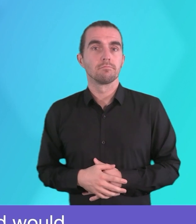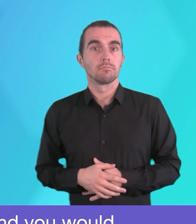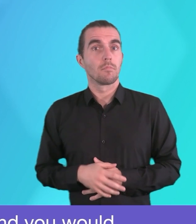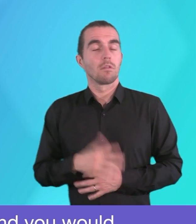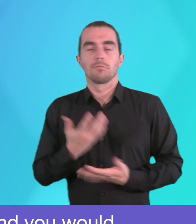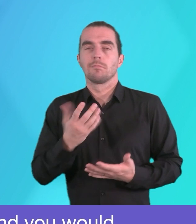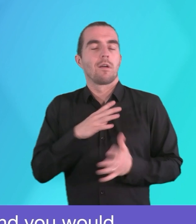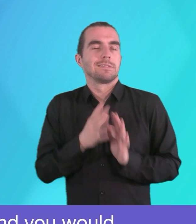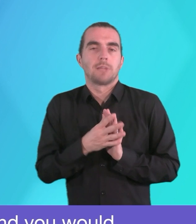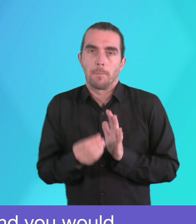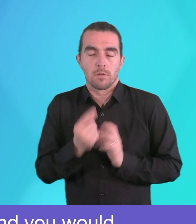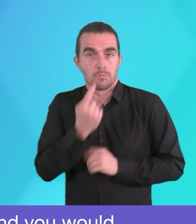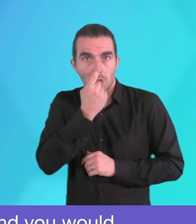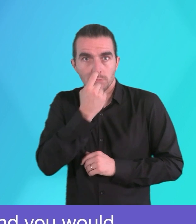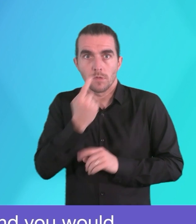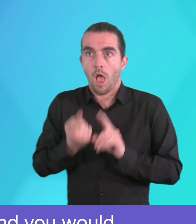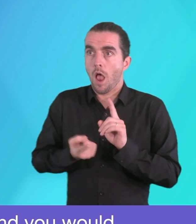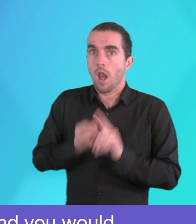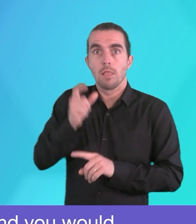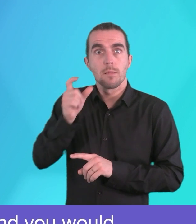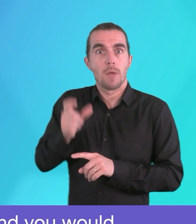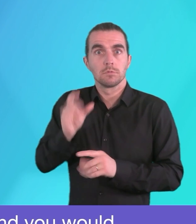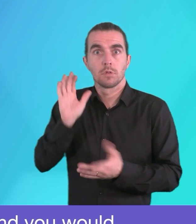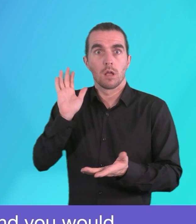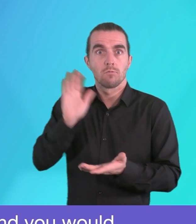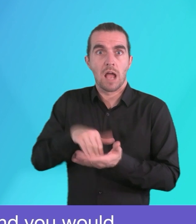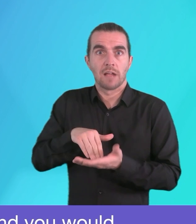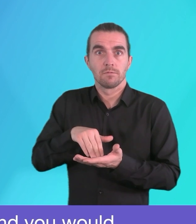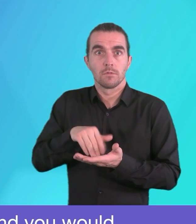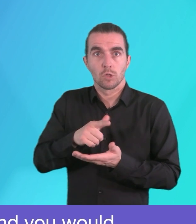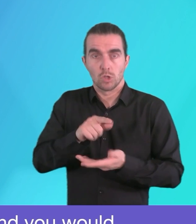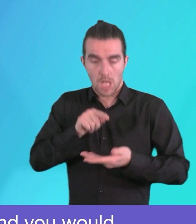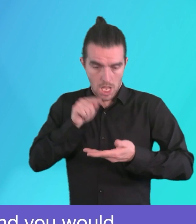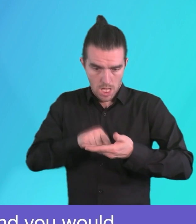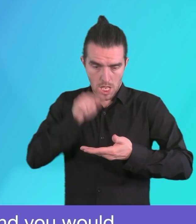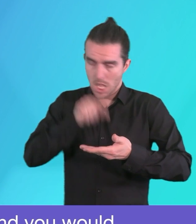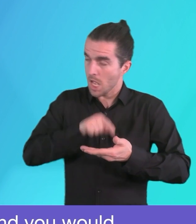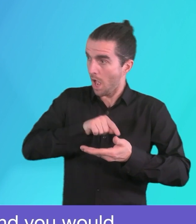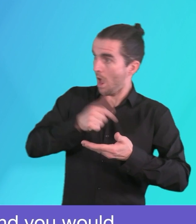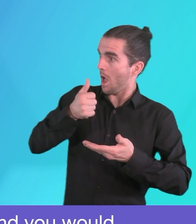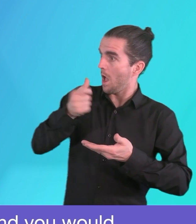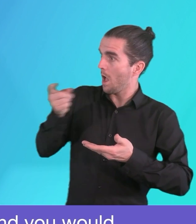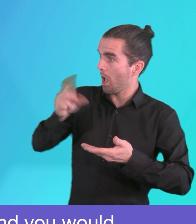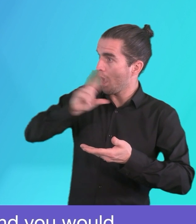Maybe another person has arrived and you would prefer them to speak to 999 on your behalf.